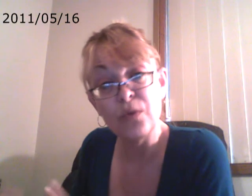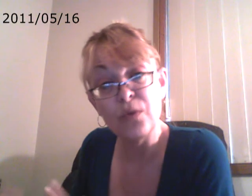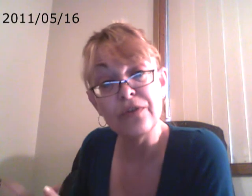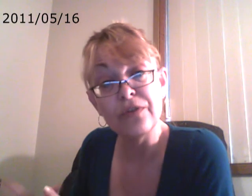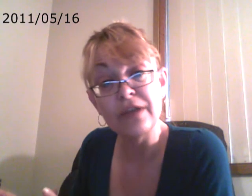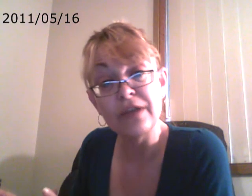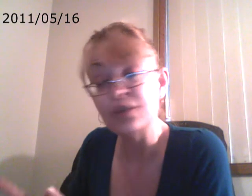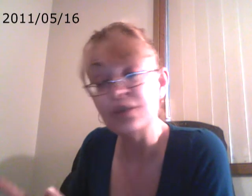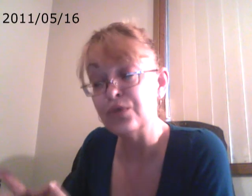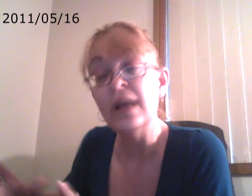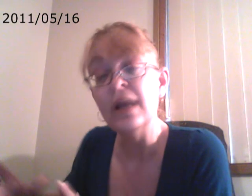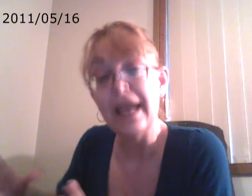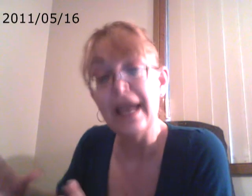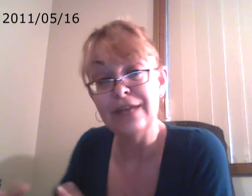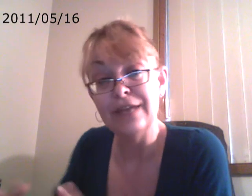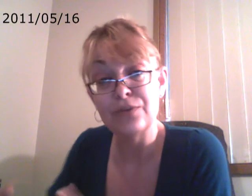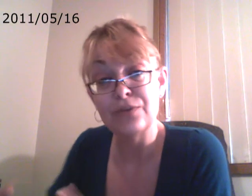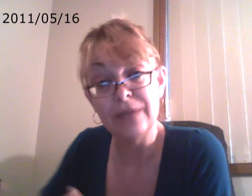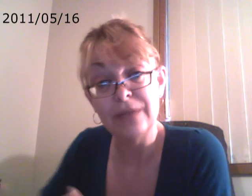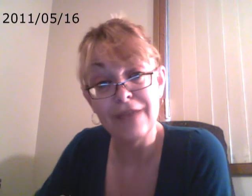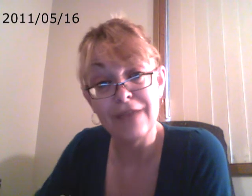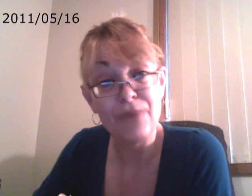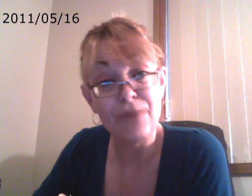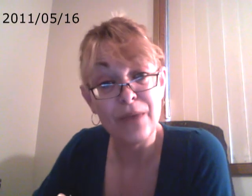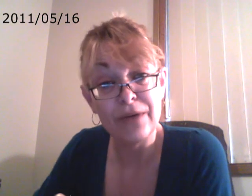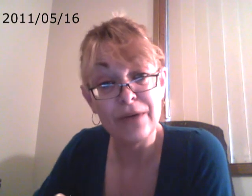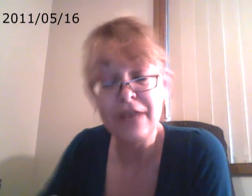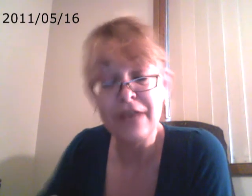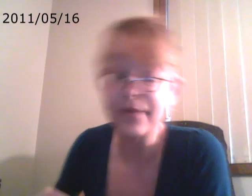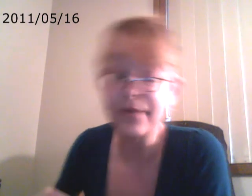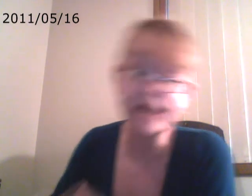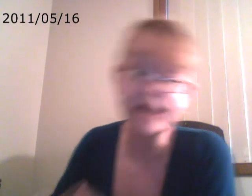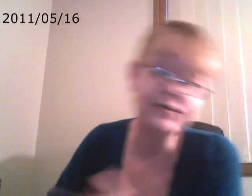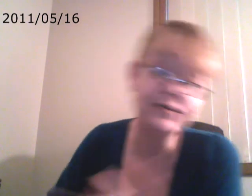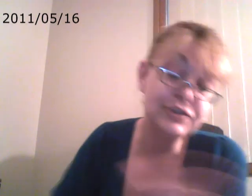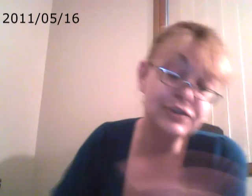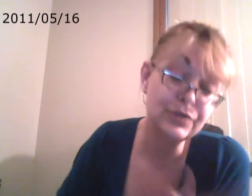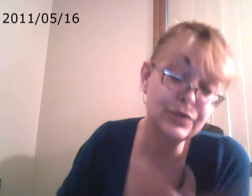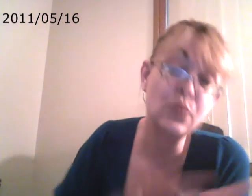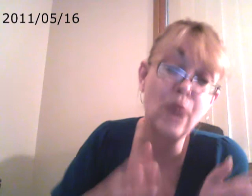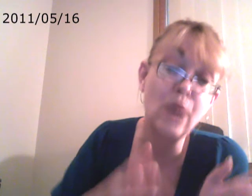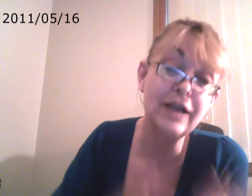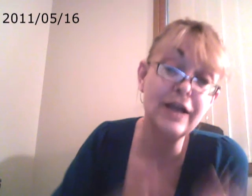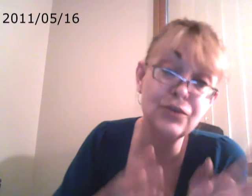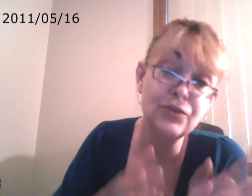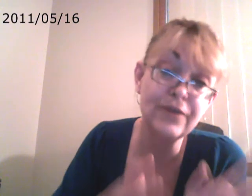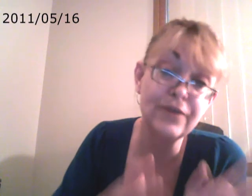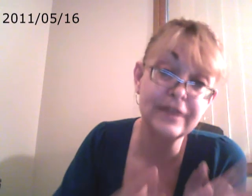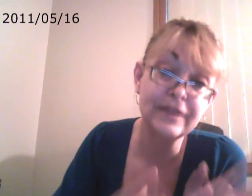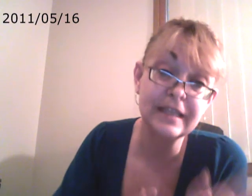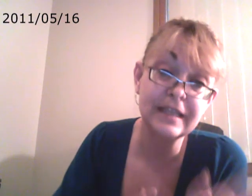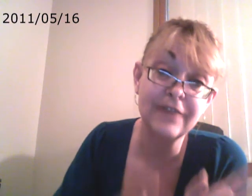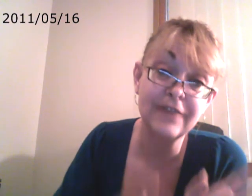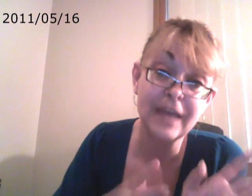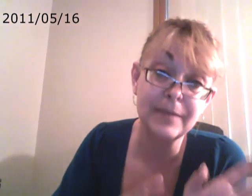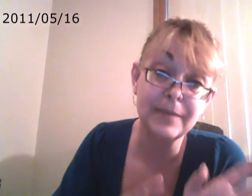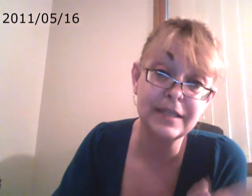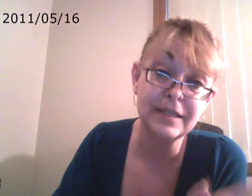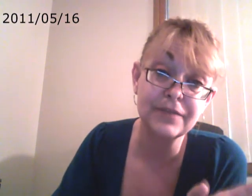things to hate your life one way or another. But if you can do it while you're feeling loving and peaceful,